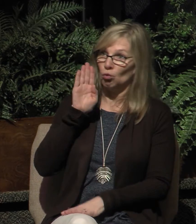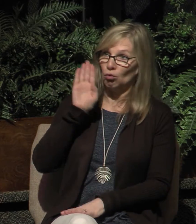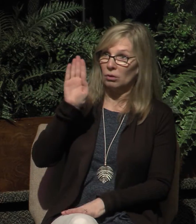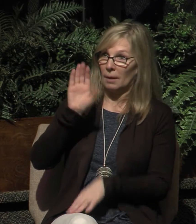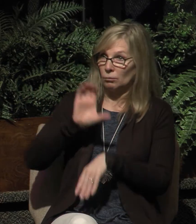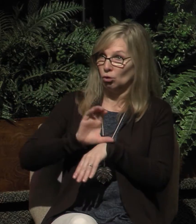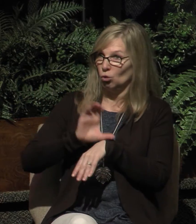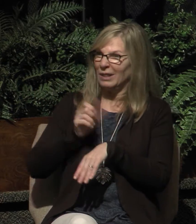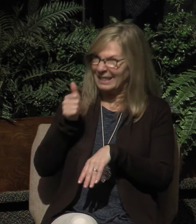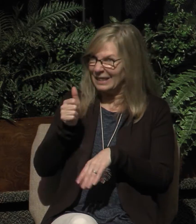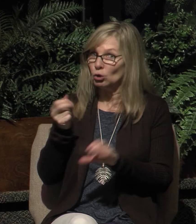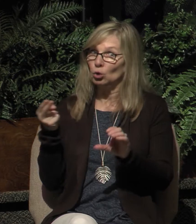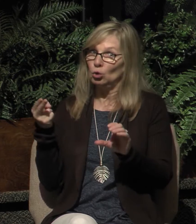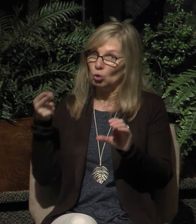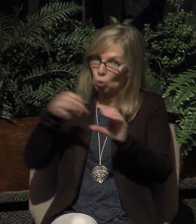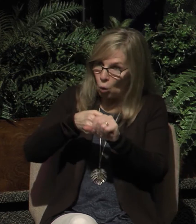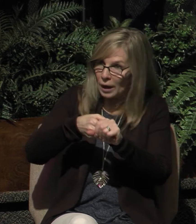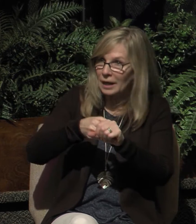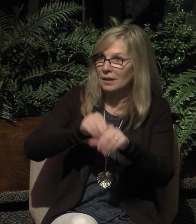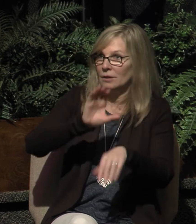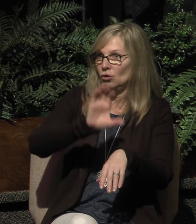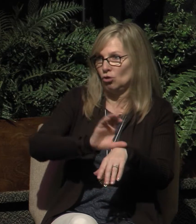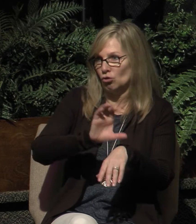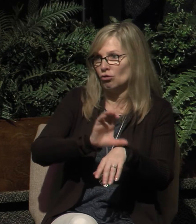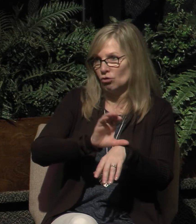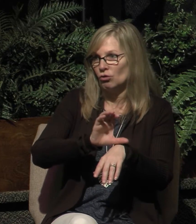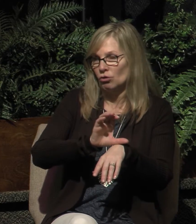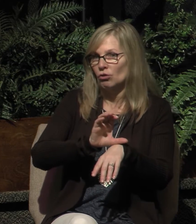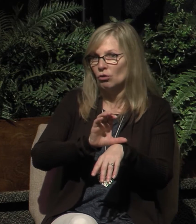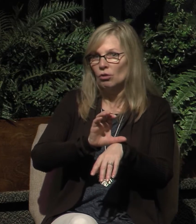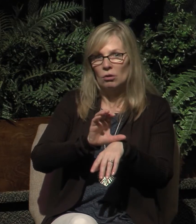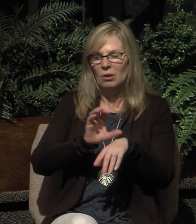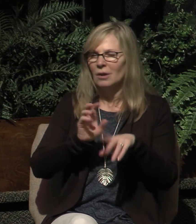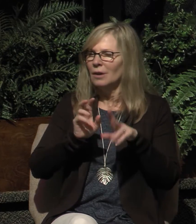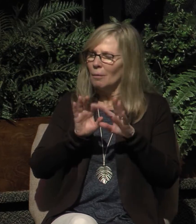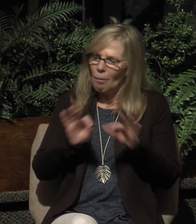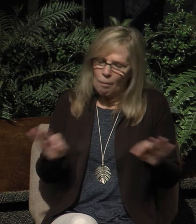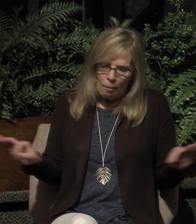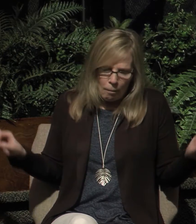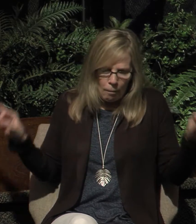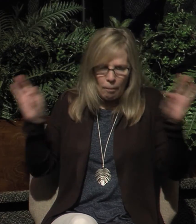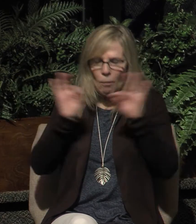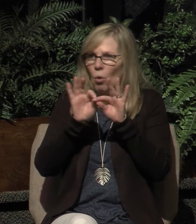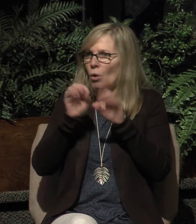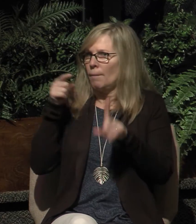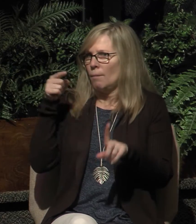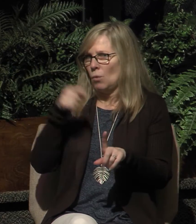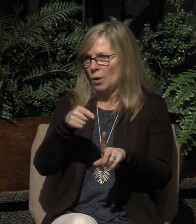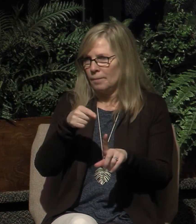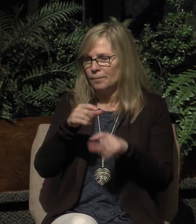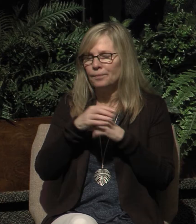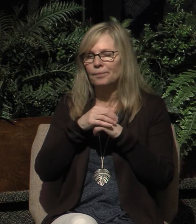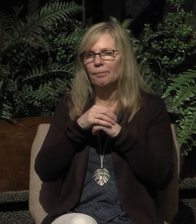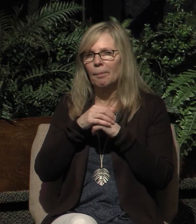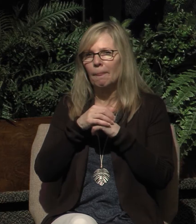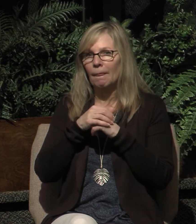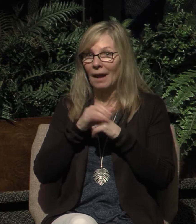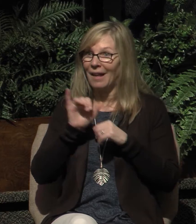the church, joined the church. That's a very important point. It was a formal